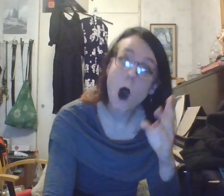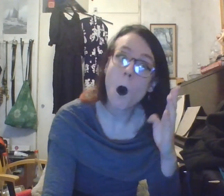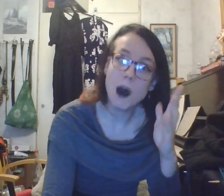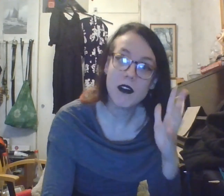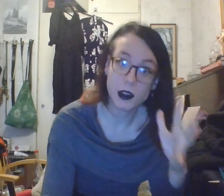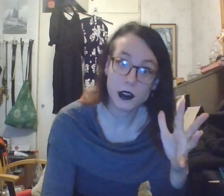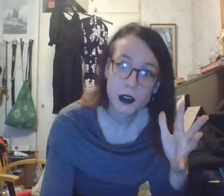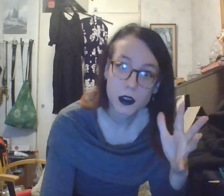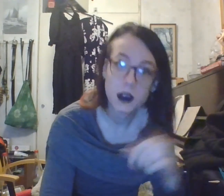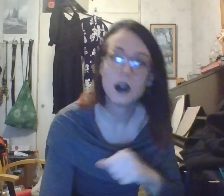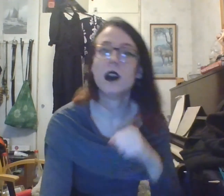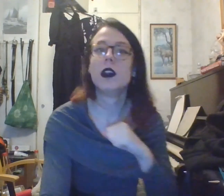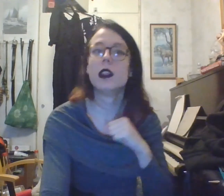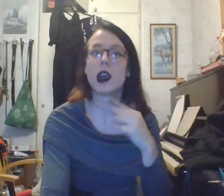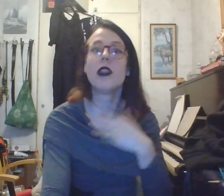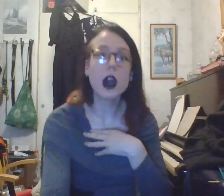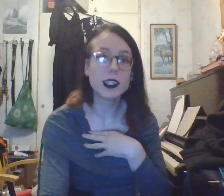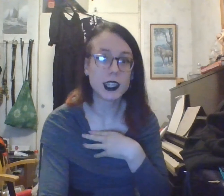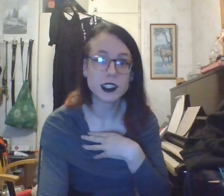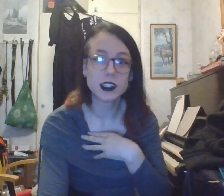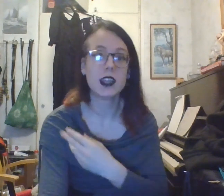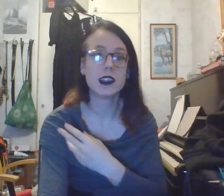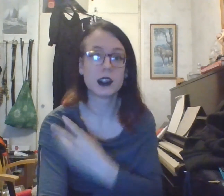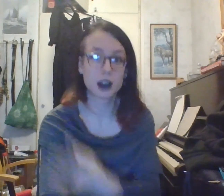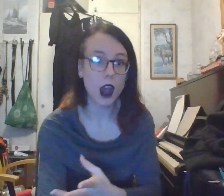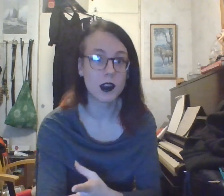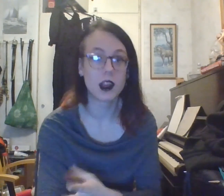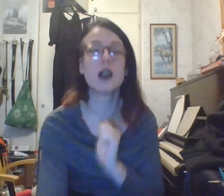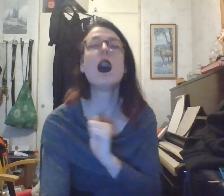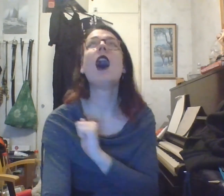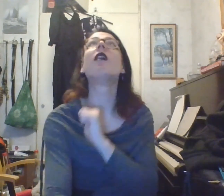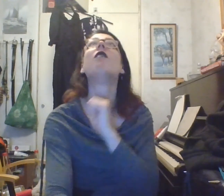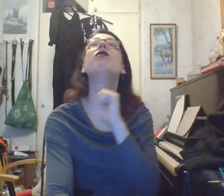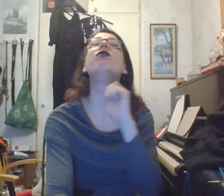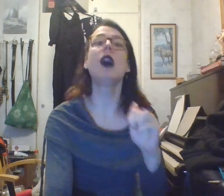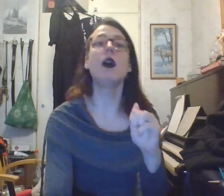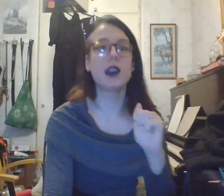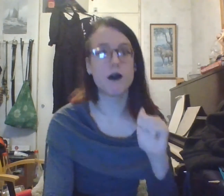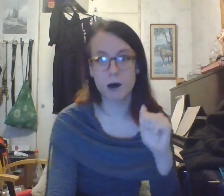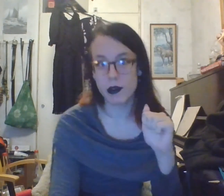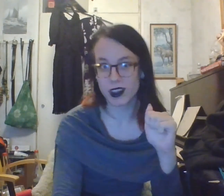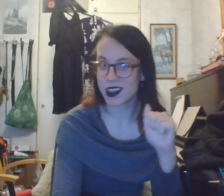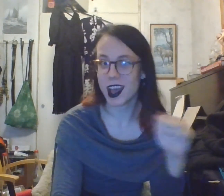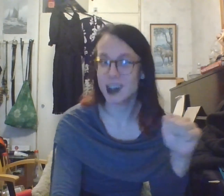Or methods. An anarchist and a communist have very different methods on how to rage